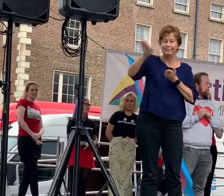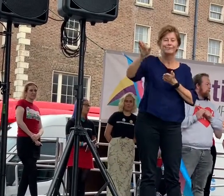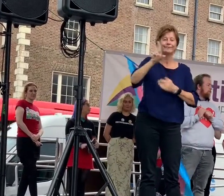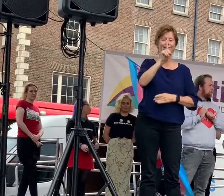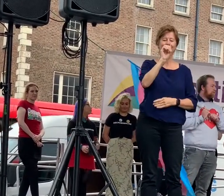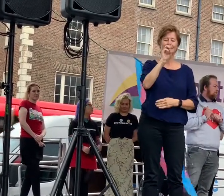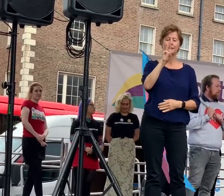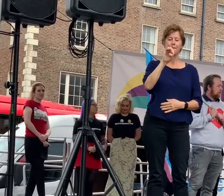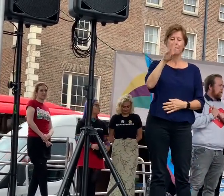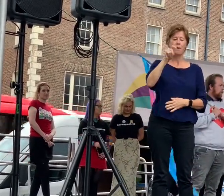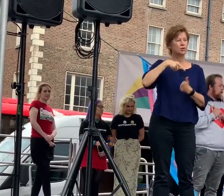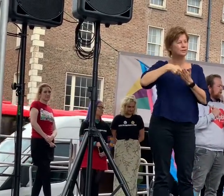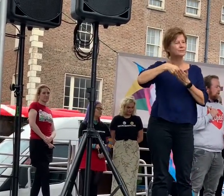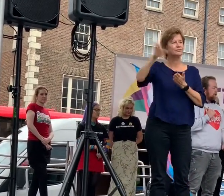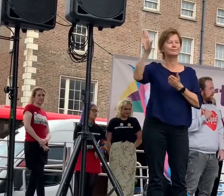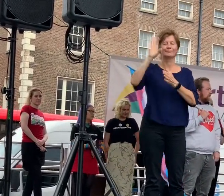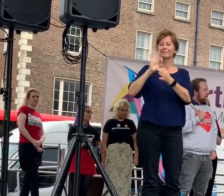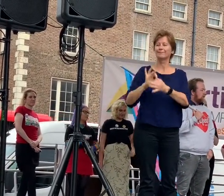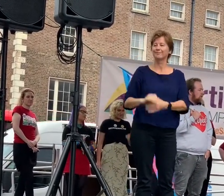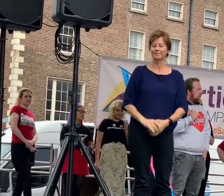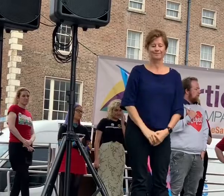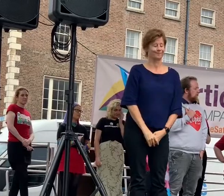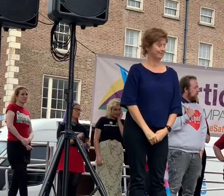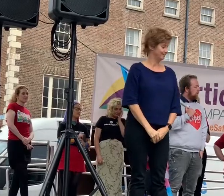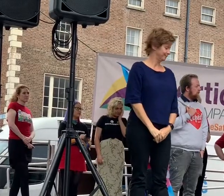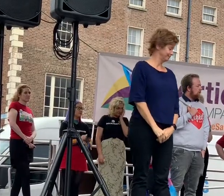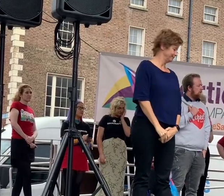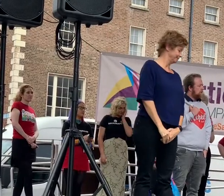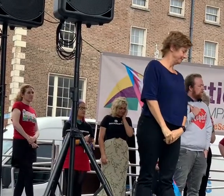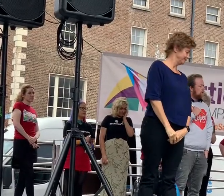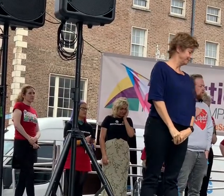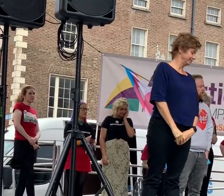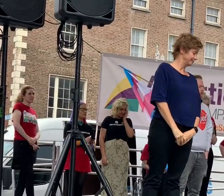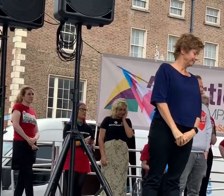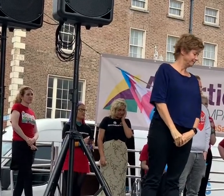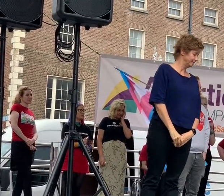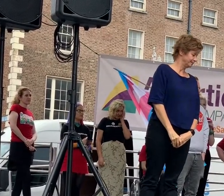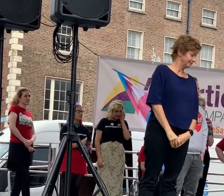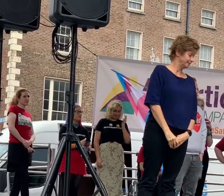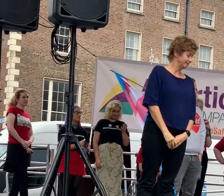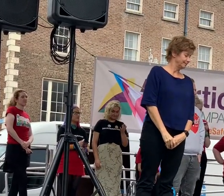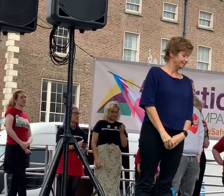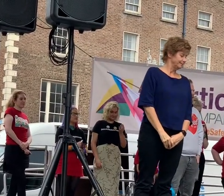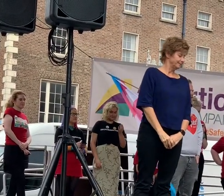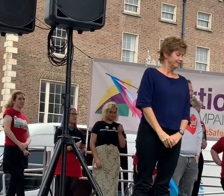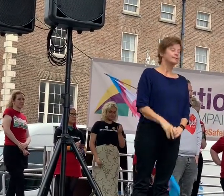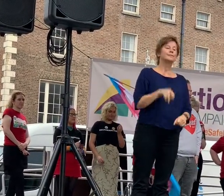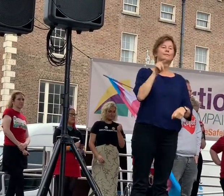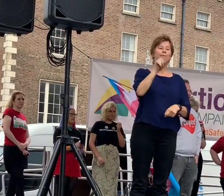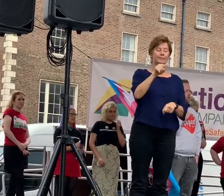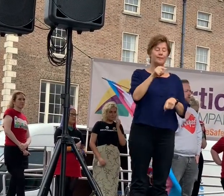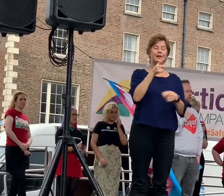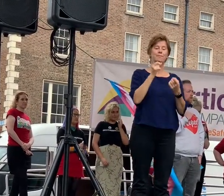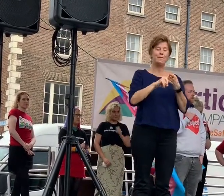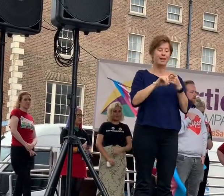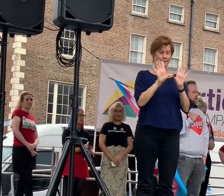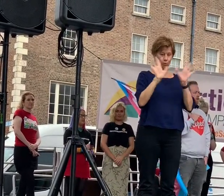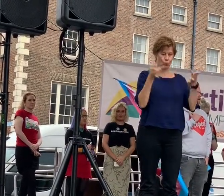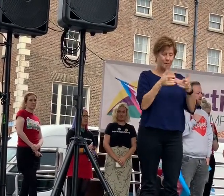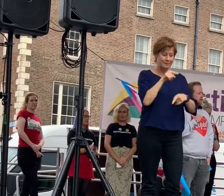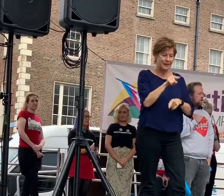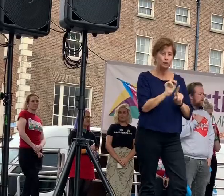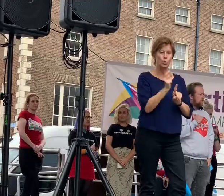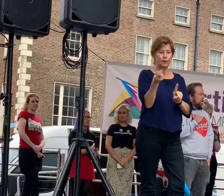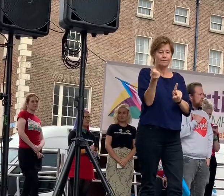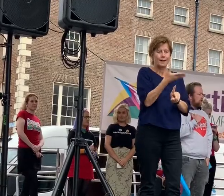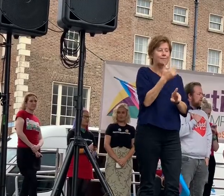In addition to this the website myoptions.ie is only available in English and Irish so there is a distinct language barrier there